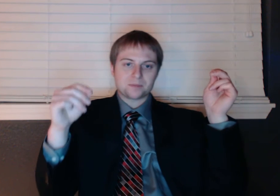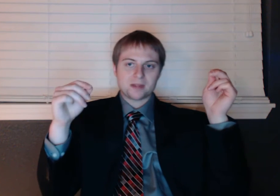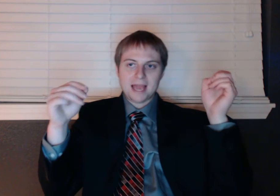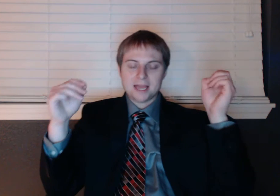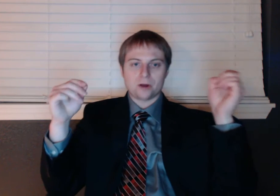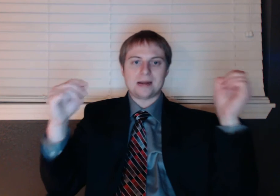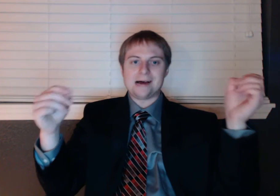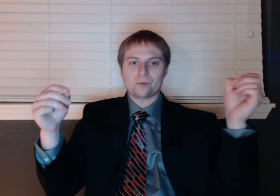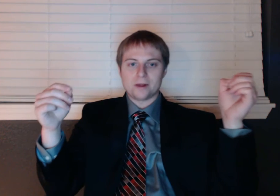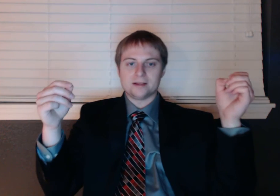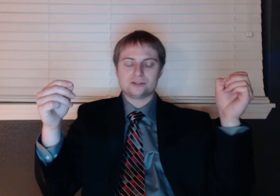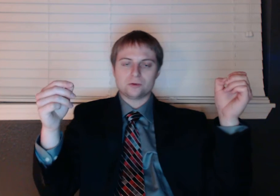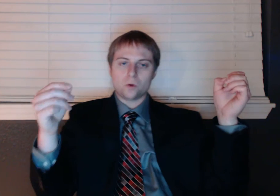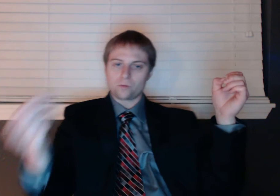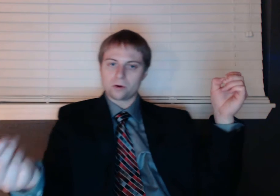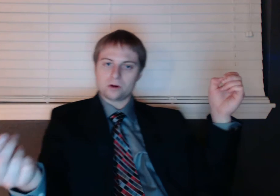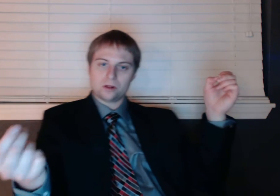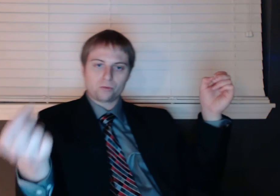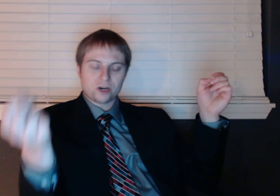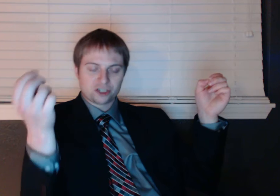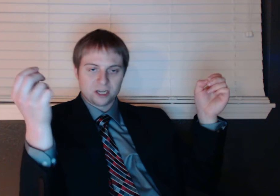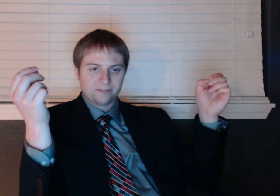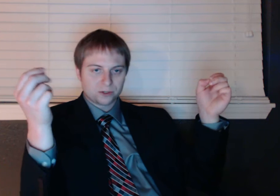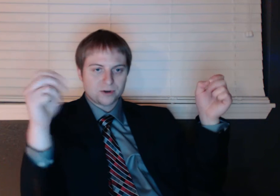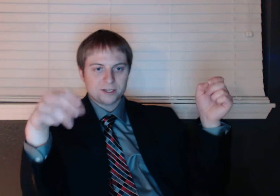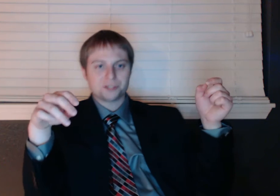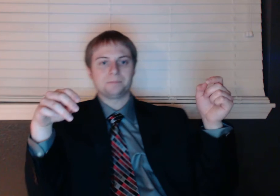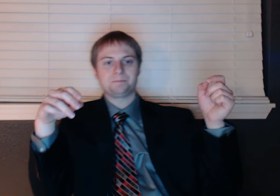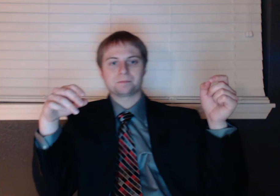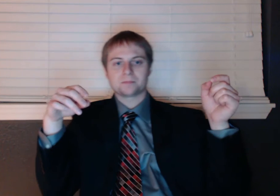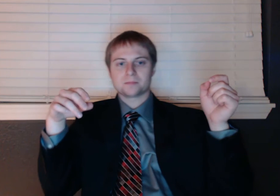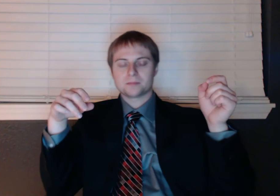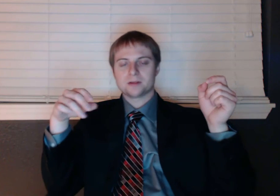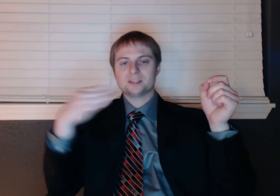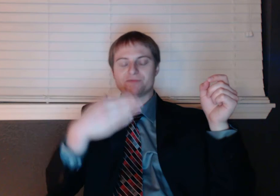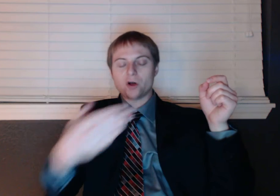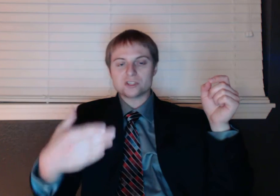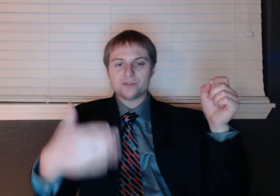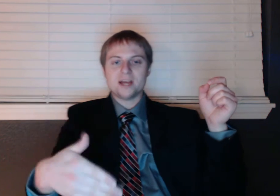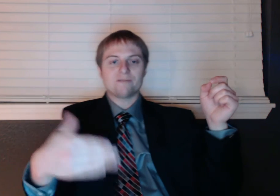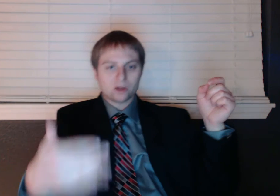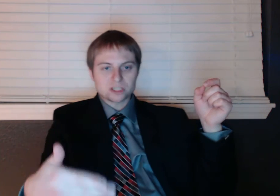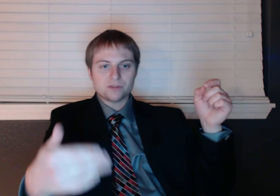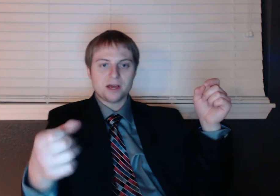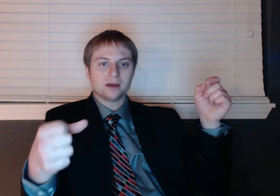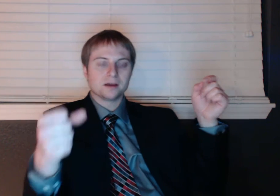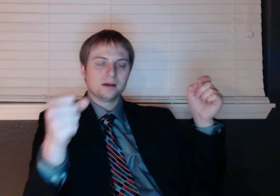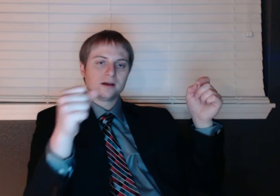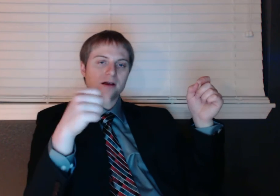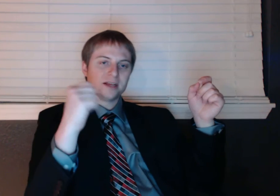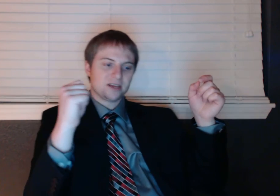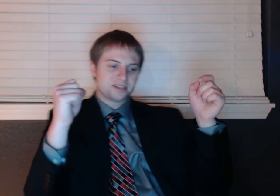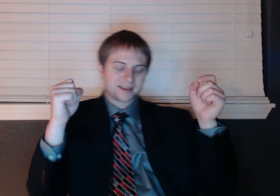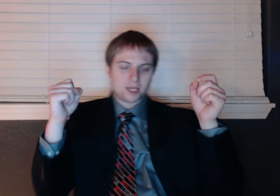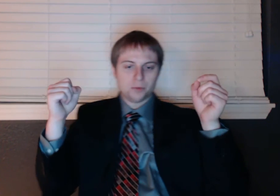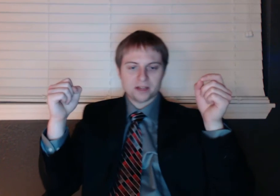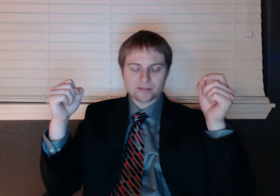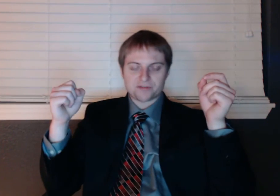anger and outrage over the Russian infiltration. This false flag, false flag, it's an accumulative